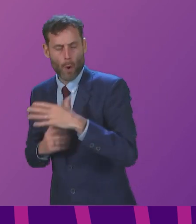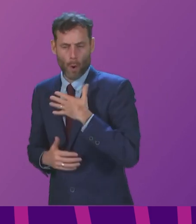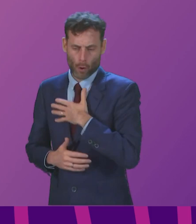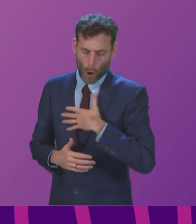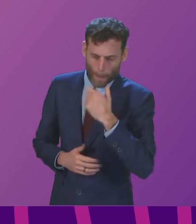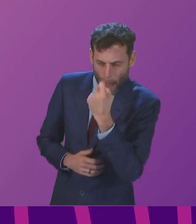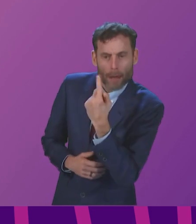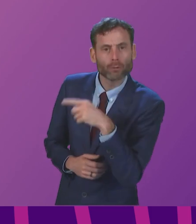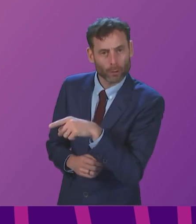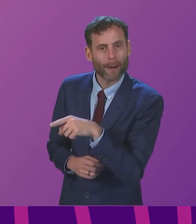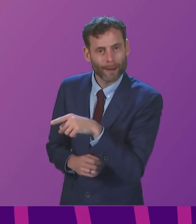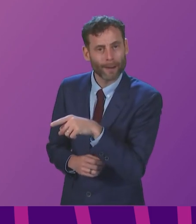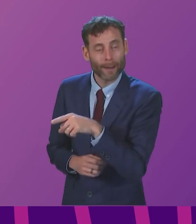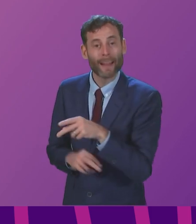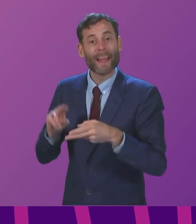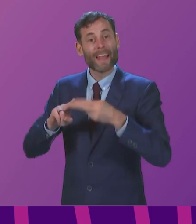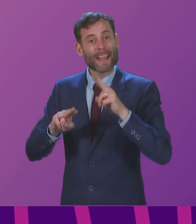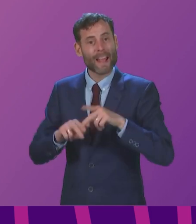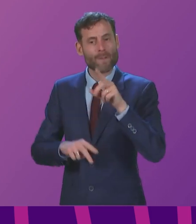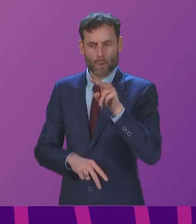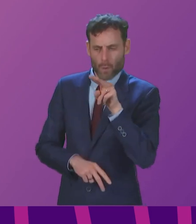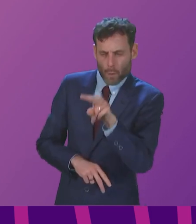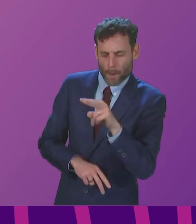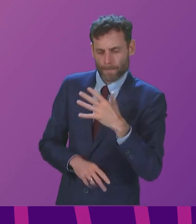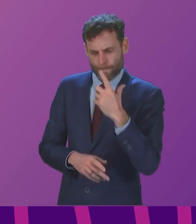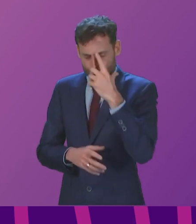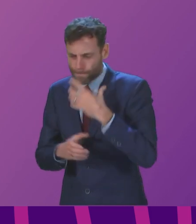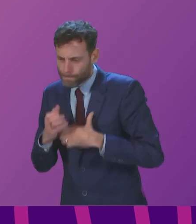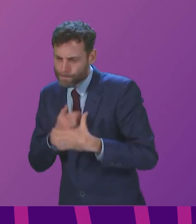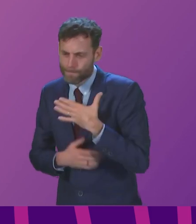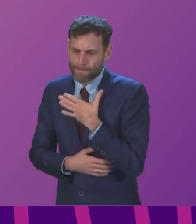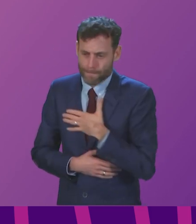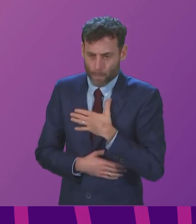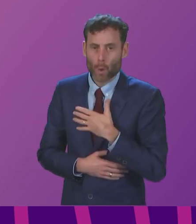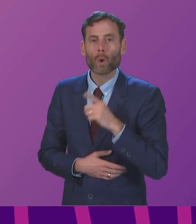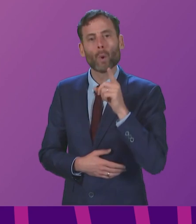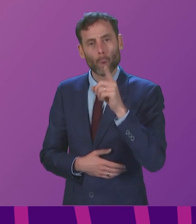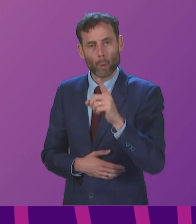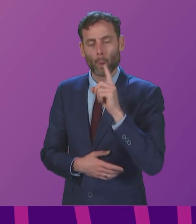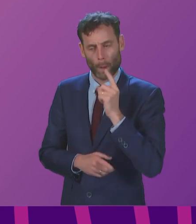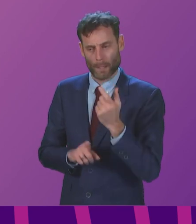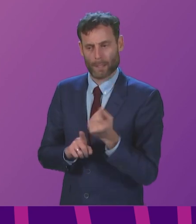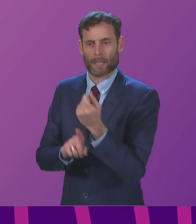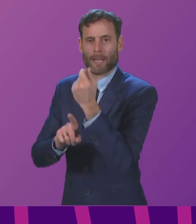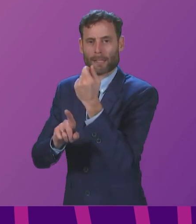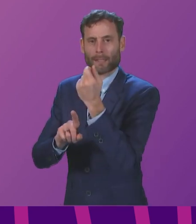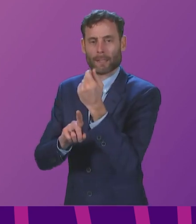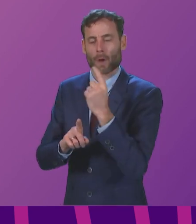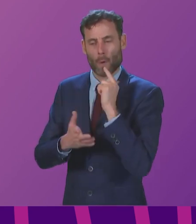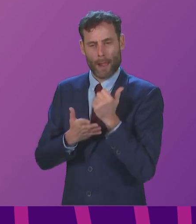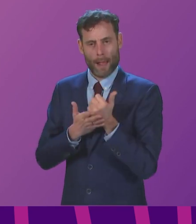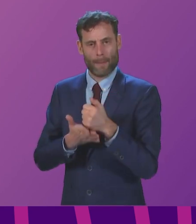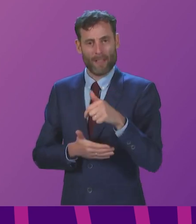compassion, you will be successful and would be able to take this country out of this